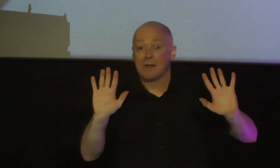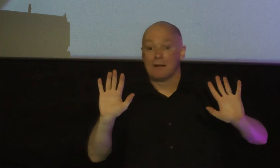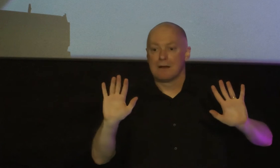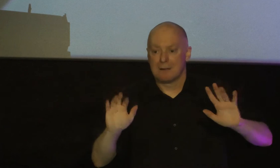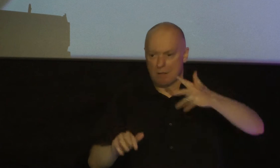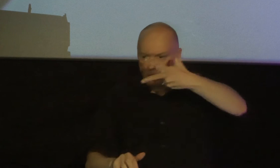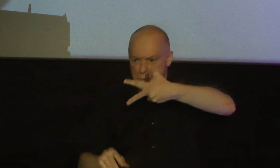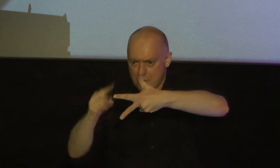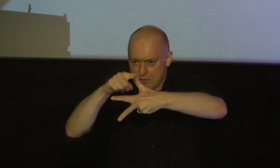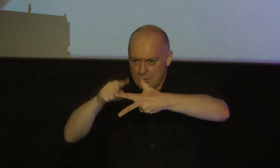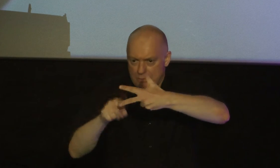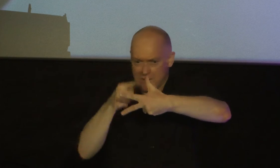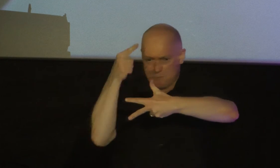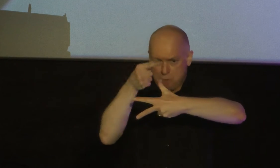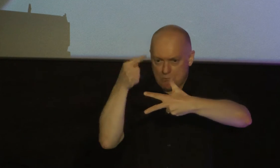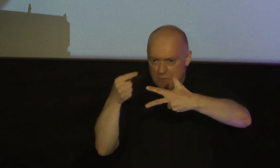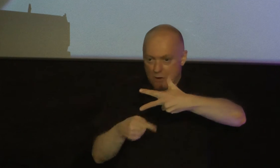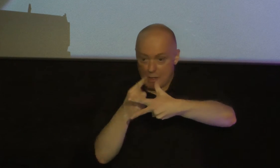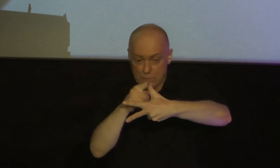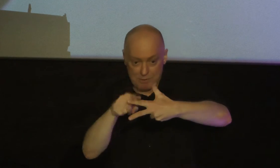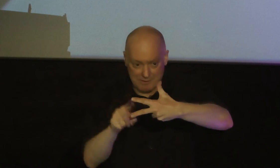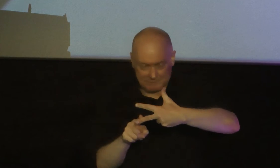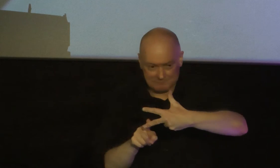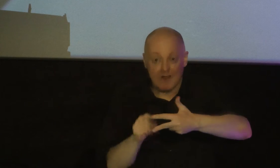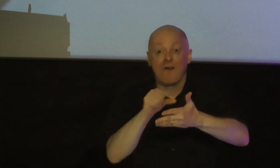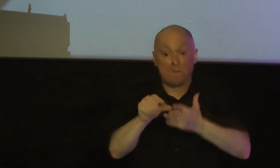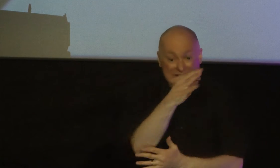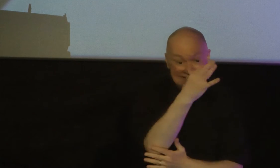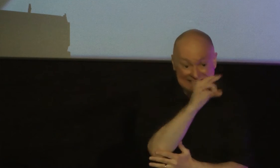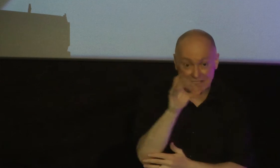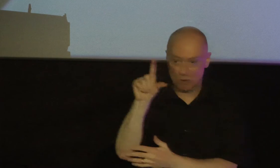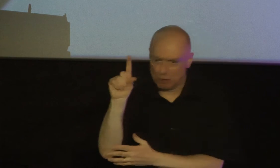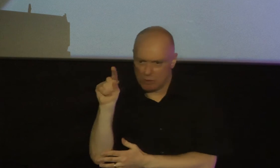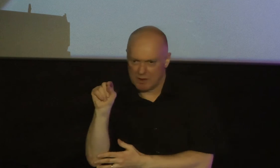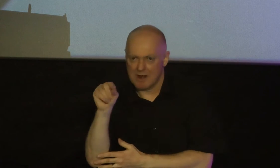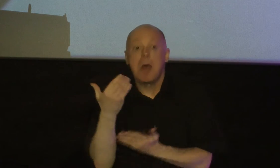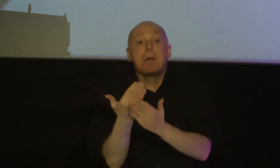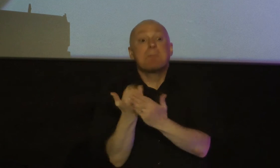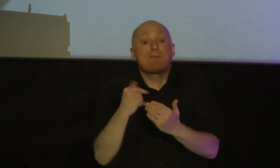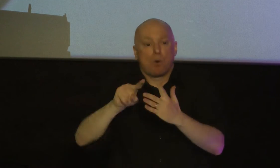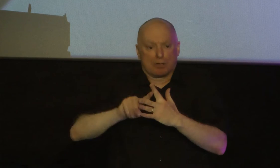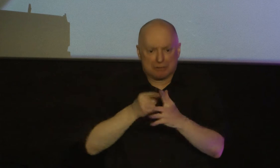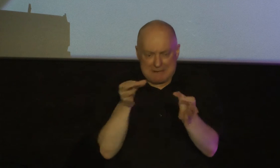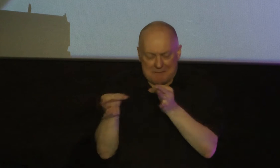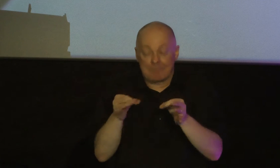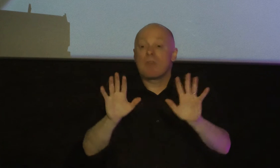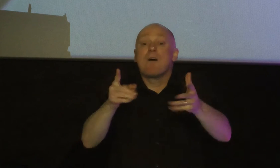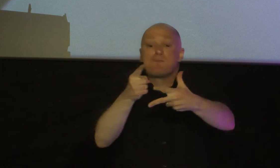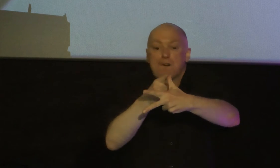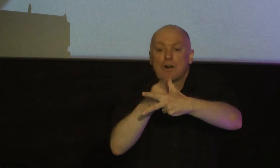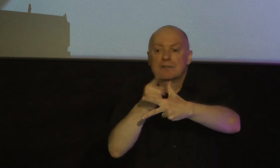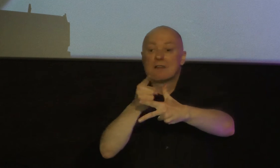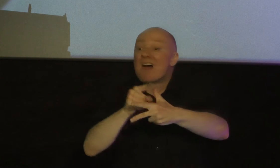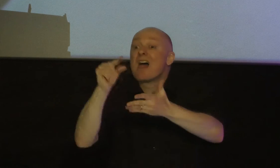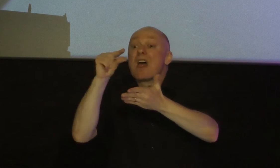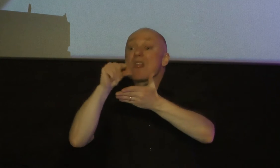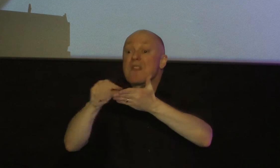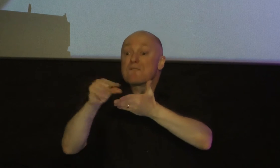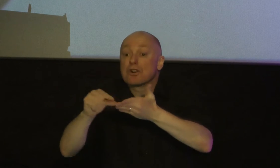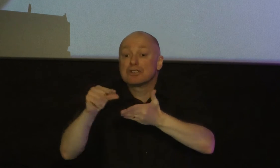things we need to see about the context of verses 19 and 20 before we begin to unpack it the first thing is this these verses are a transition